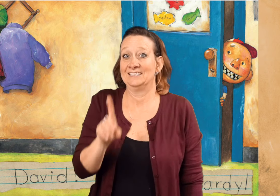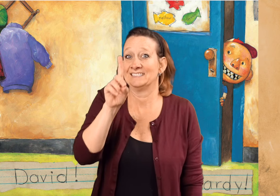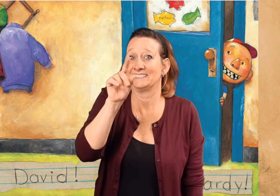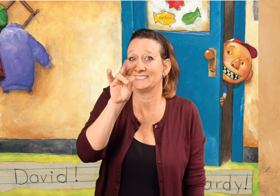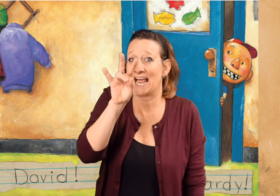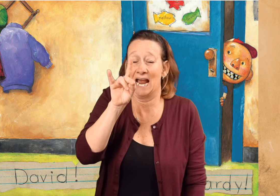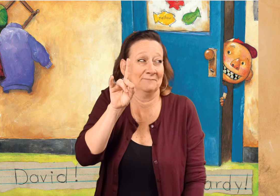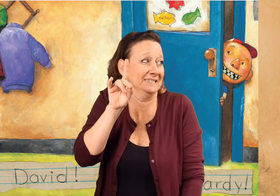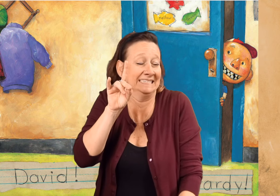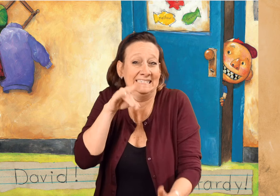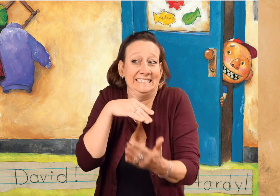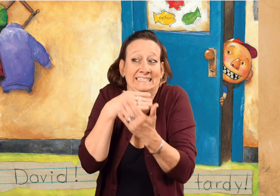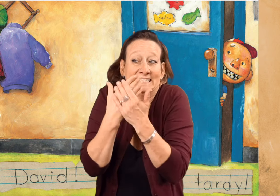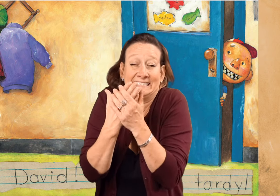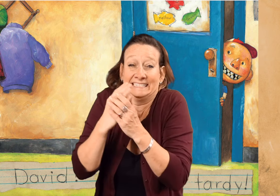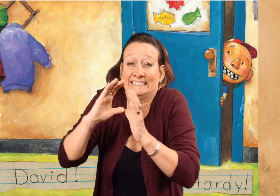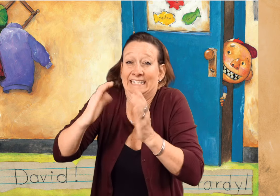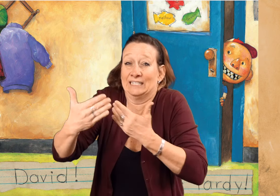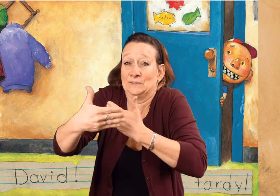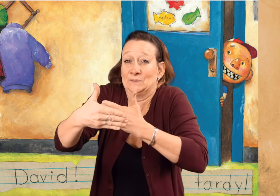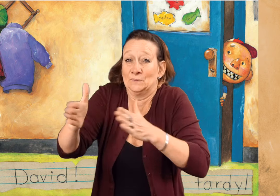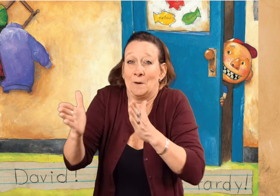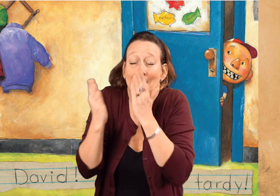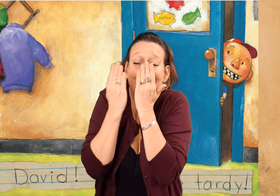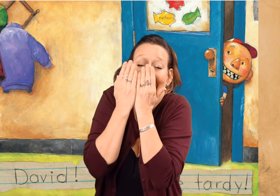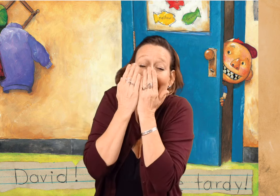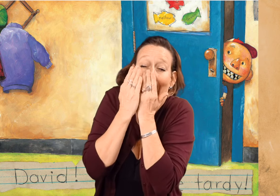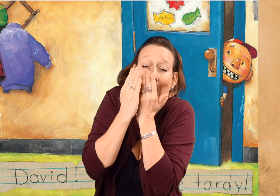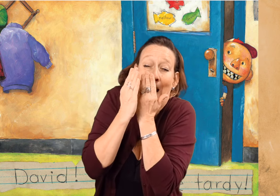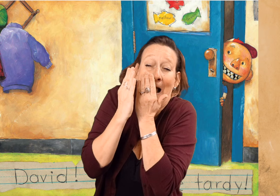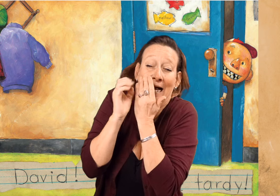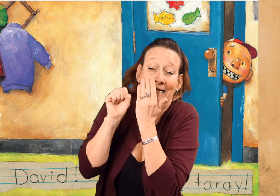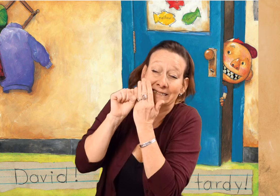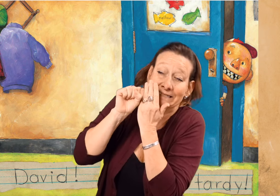David arrives to class and peeks through the door.